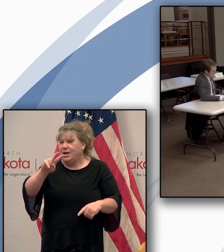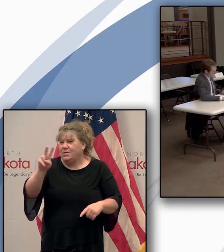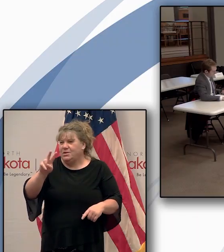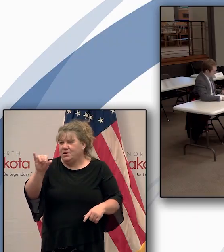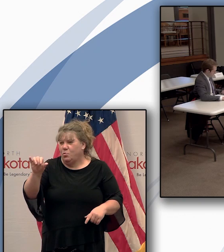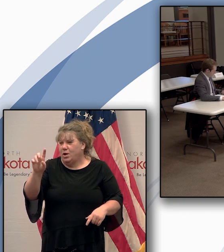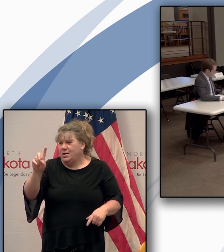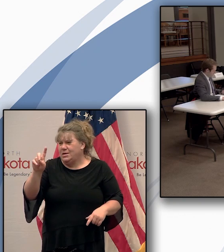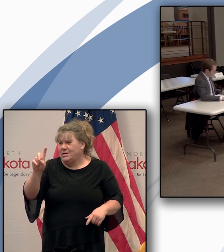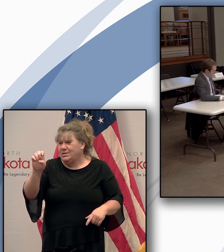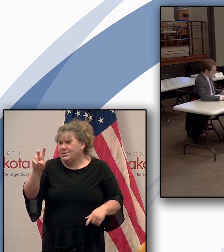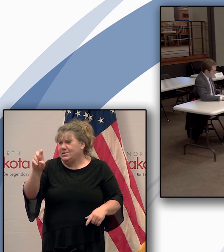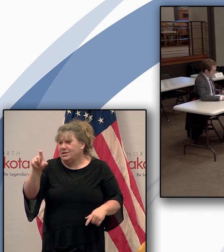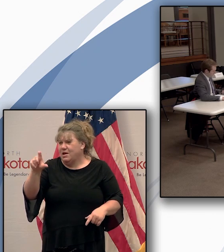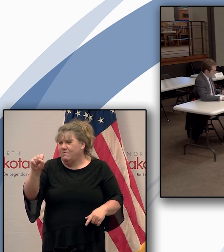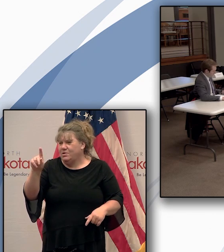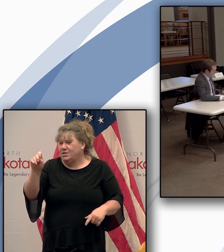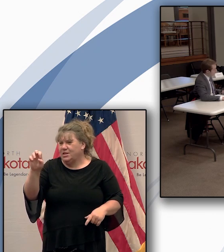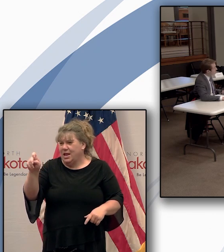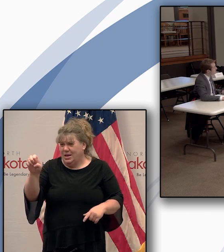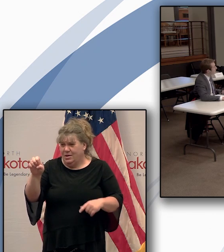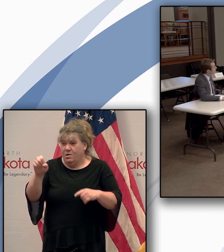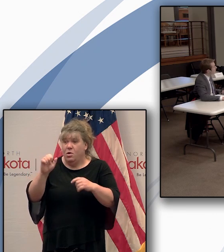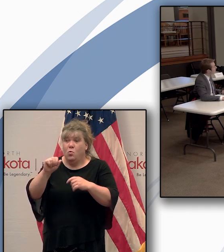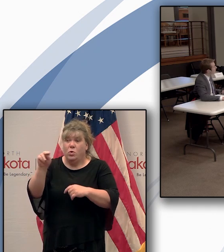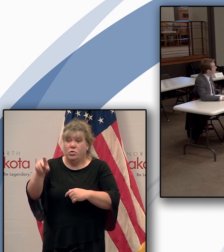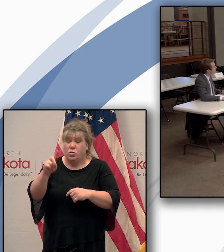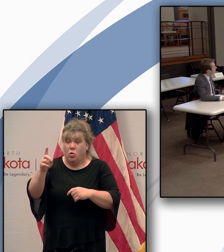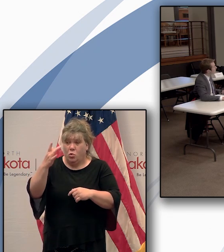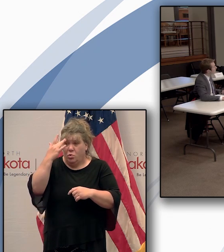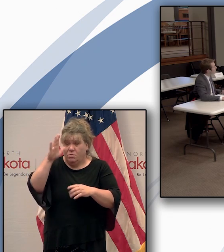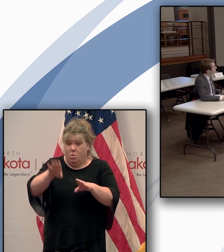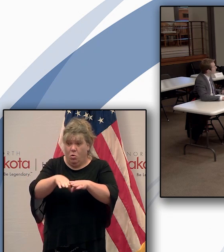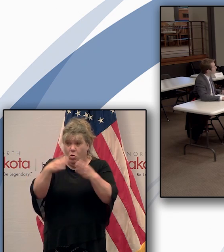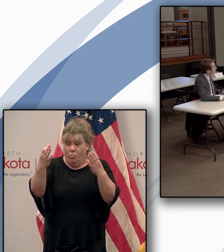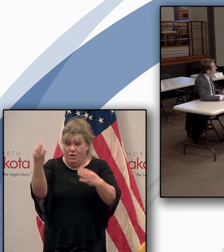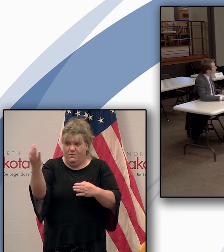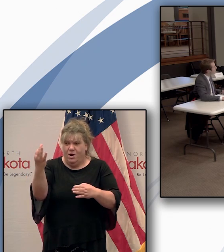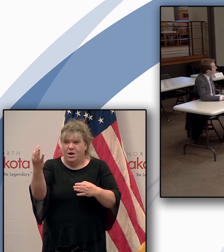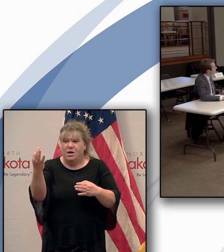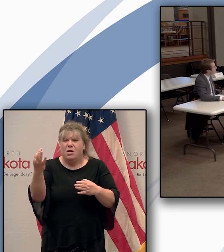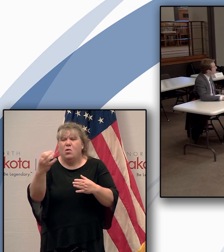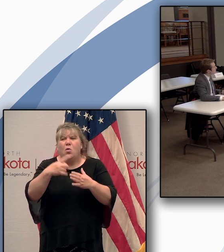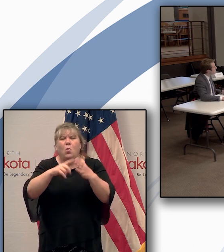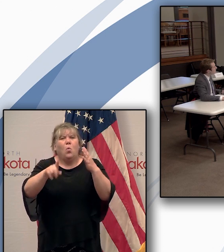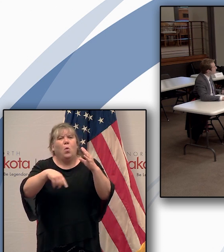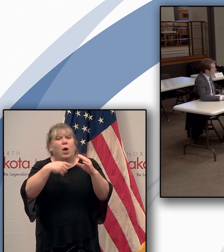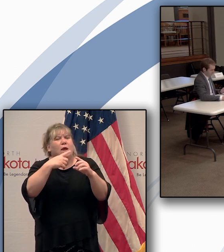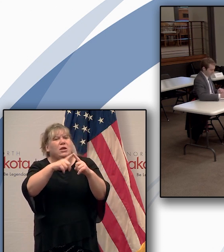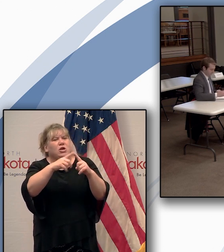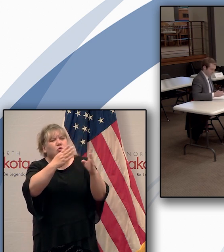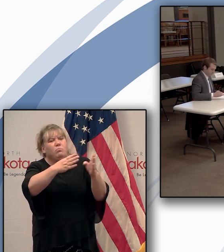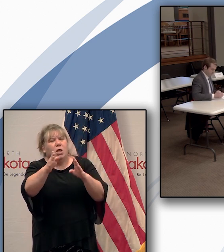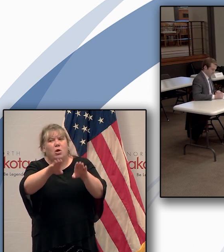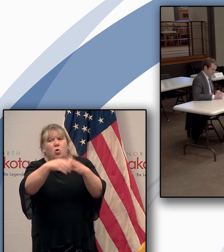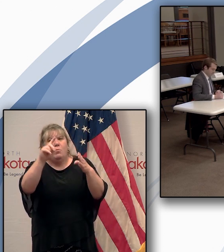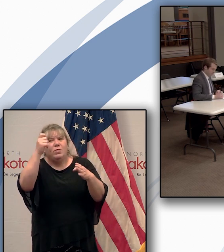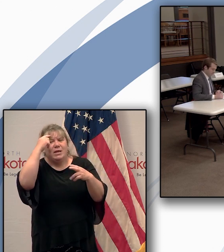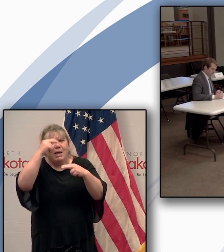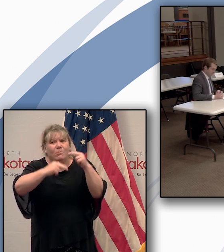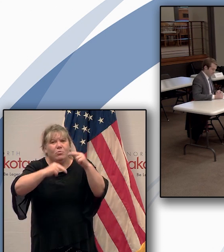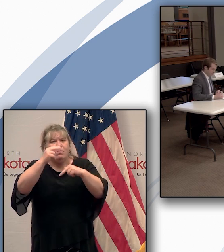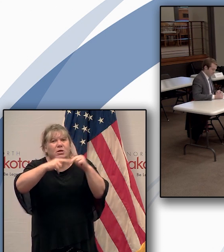With North Dakota Smart Restart happening on Friday, what is the timeline for reopening Capitol Building and other state facilities for